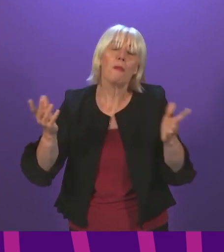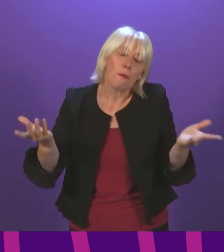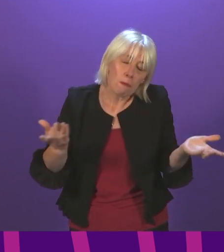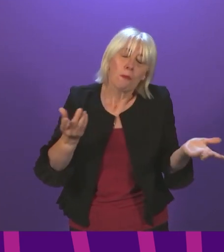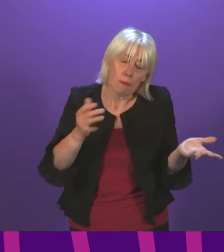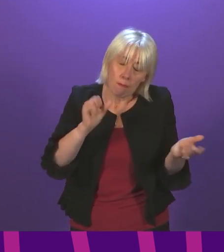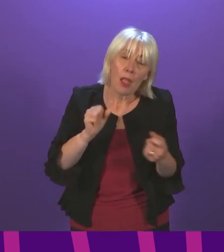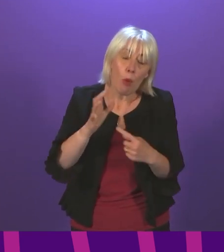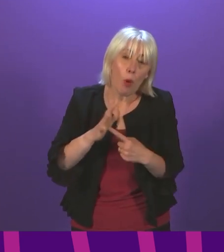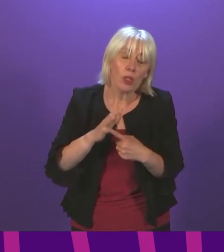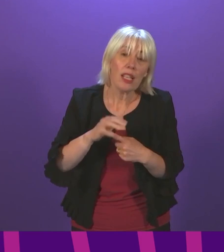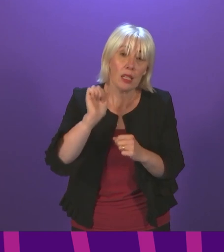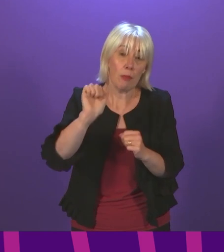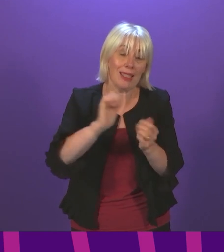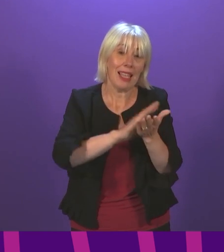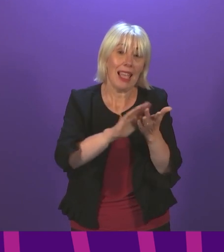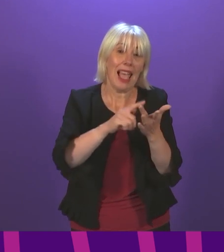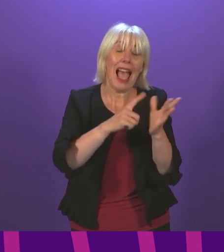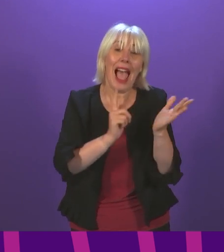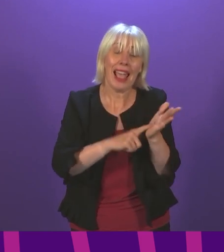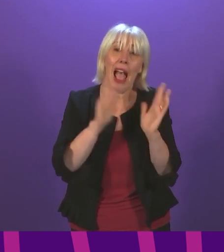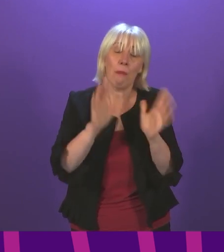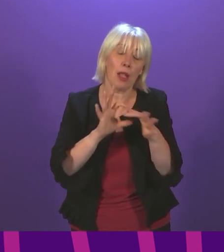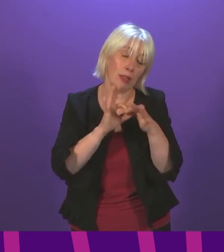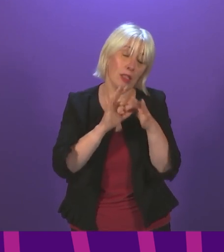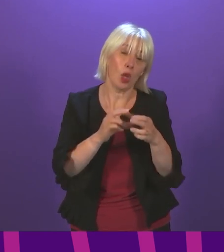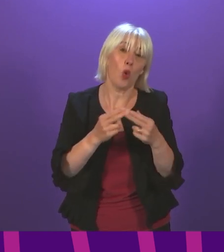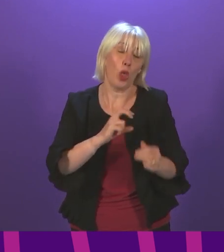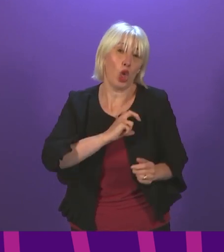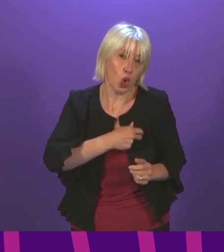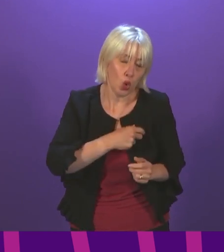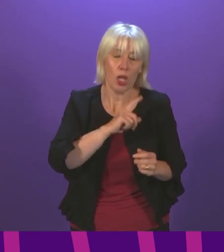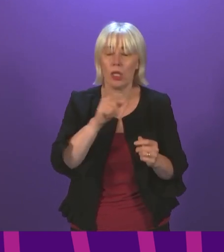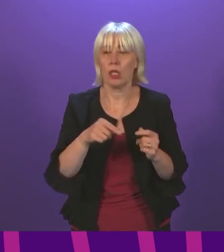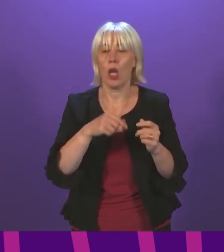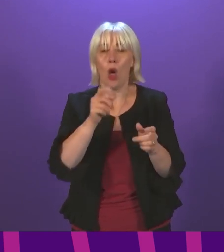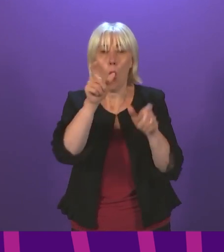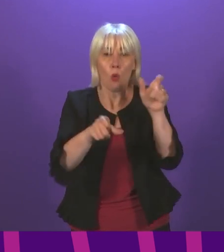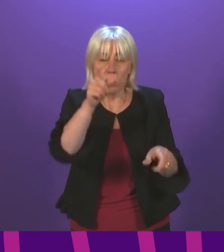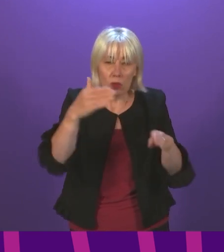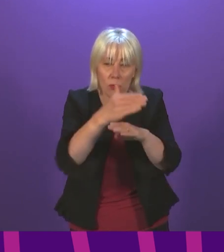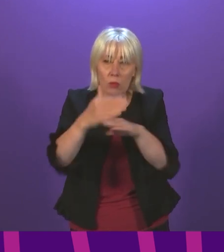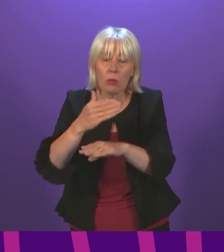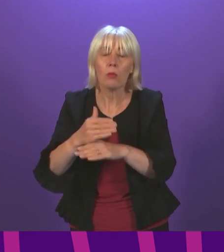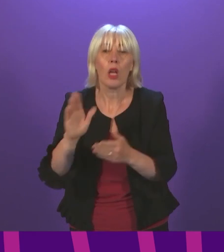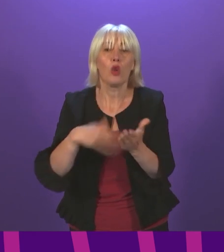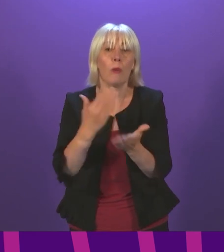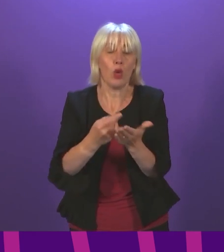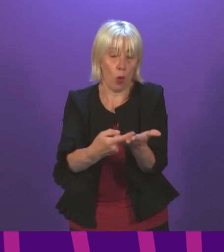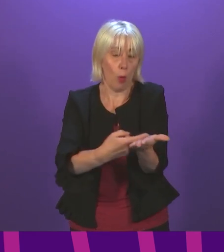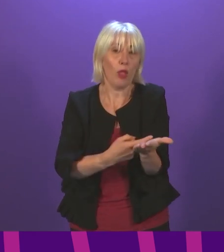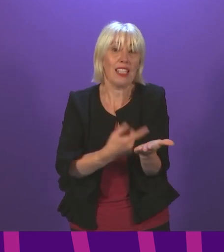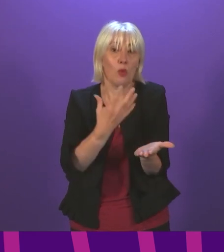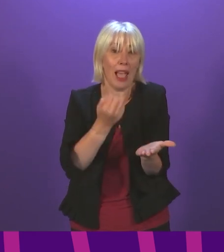I think it is important that Hyal engages with the unions and with workers to look at how there are policies in place that allow workers,